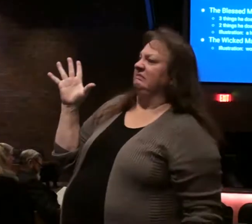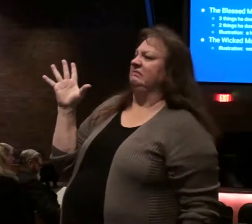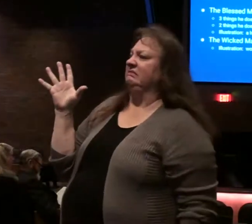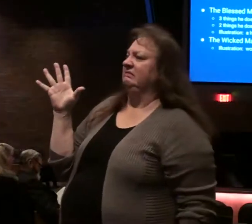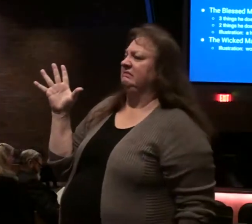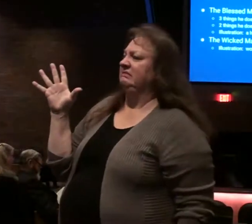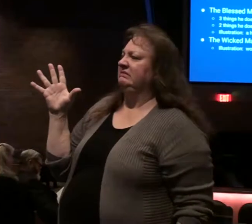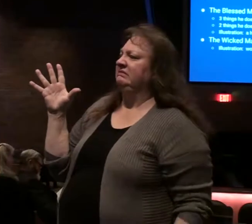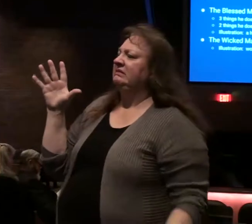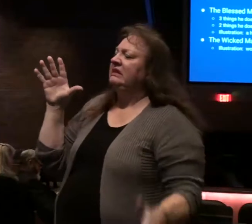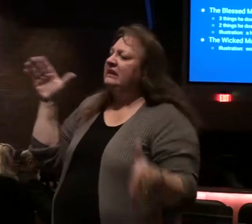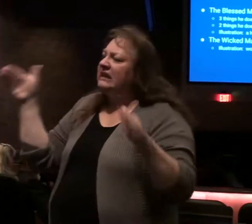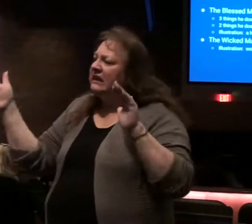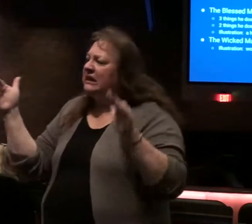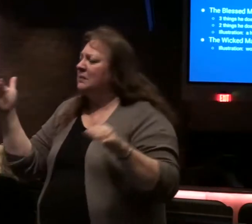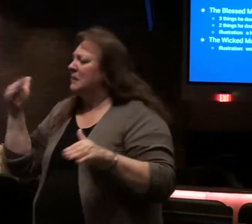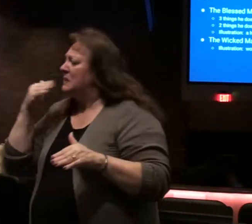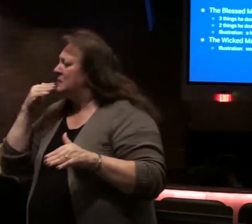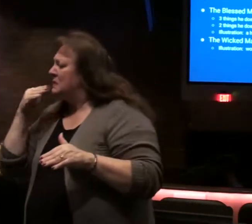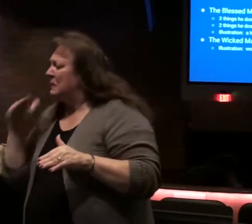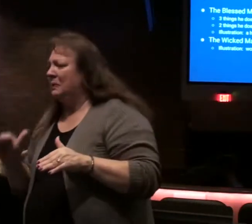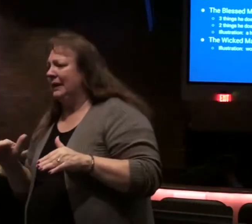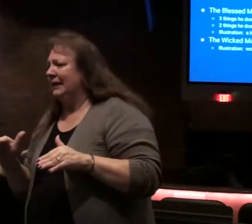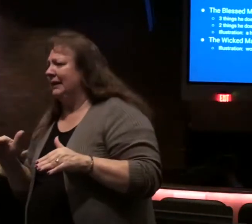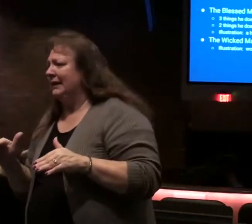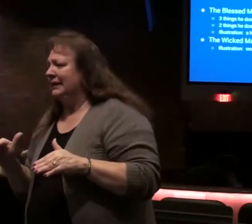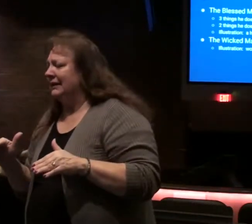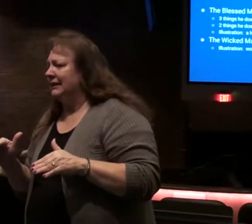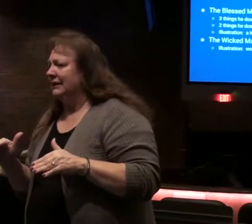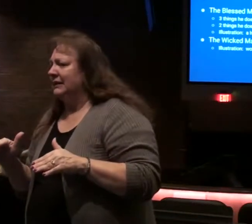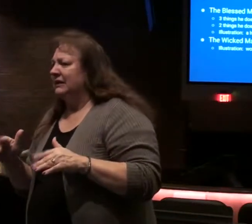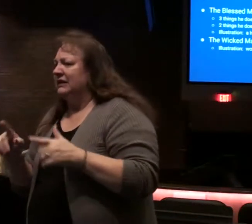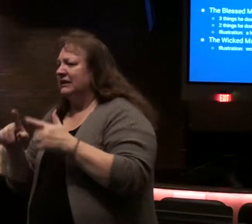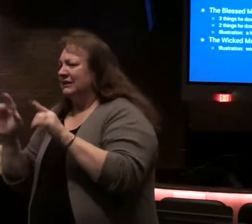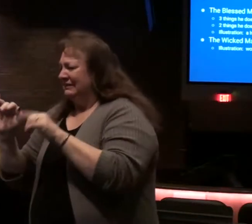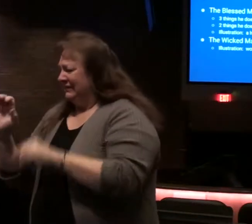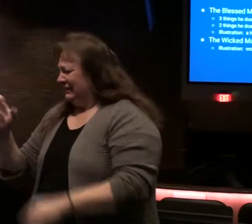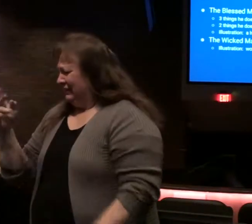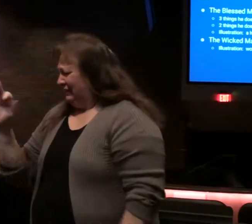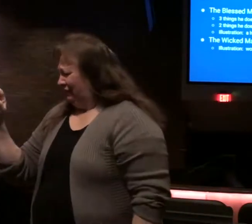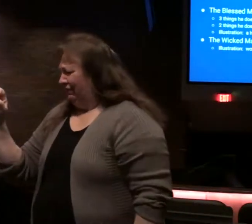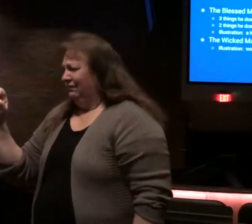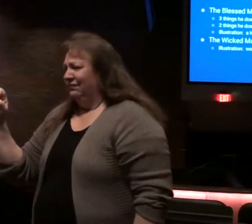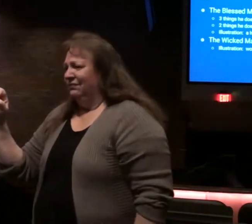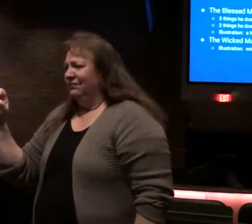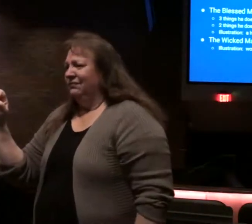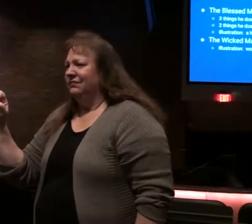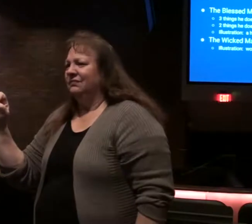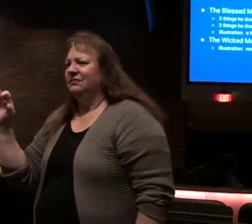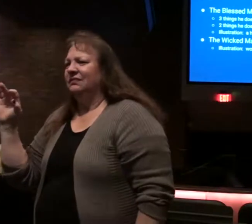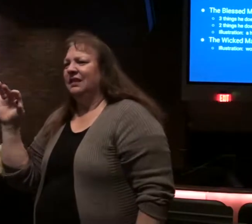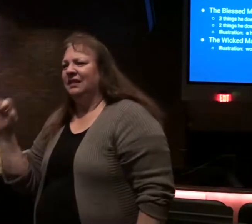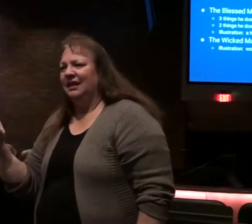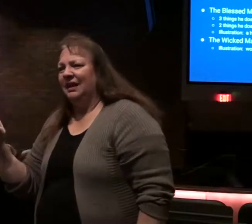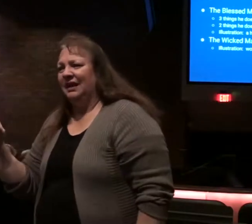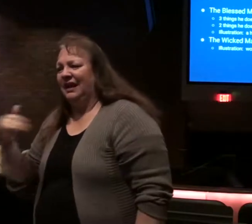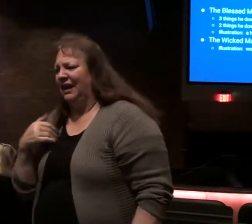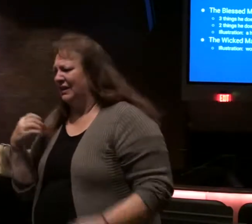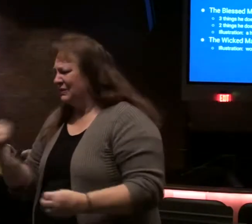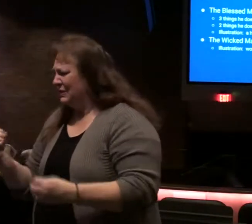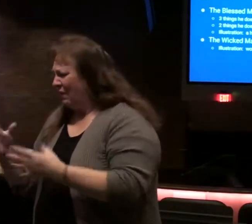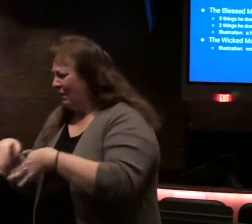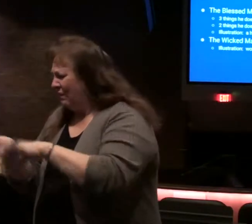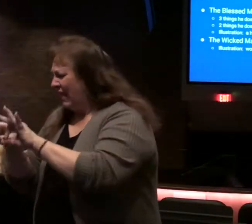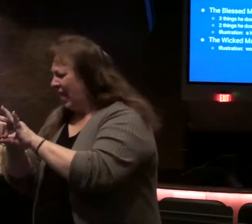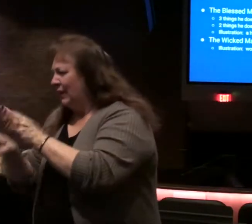he compares the wicked those who do not know the Lord in verse 4 to chaff that doesn't have any value it's